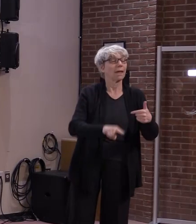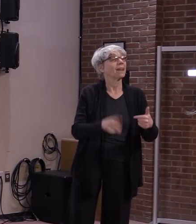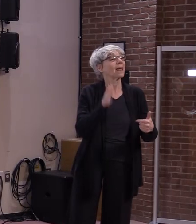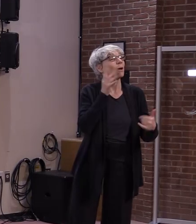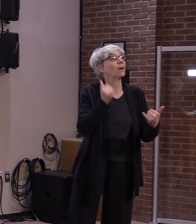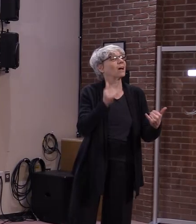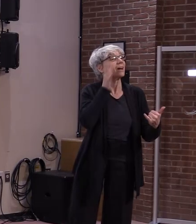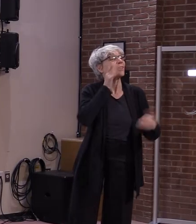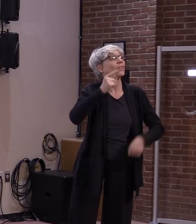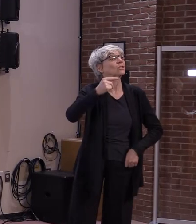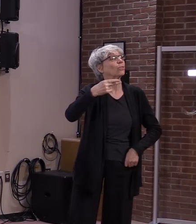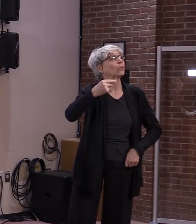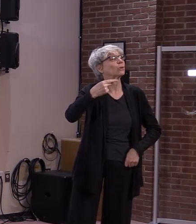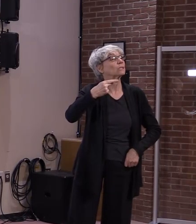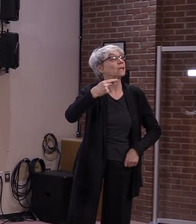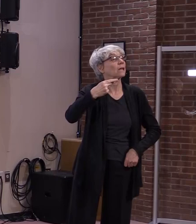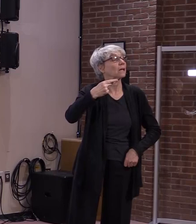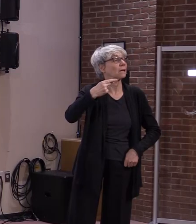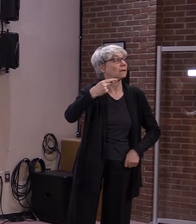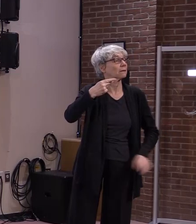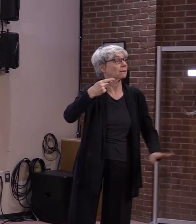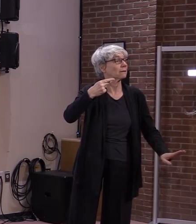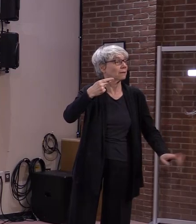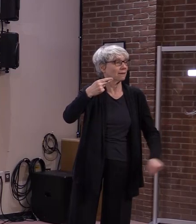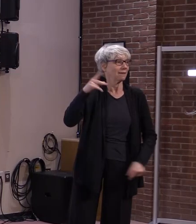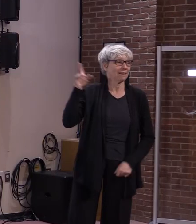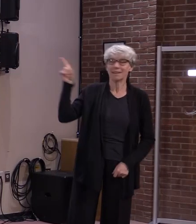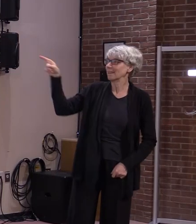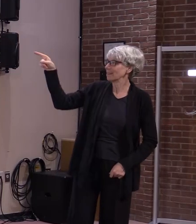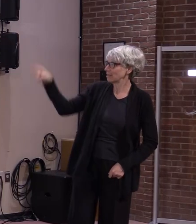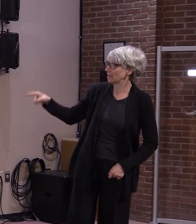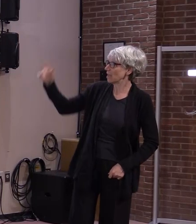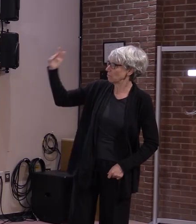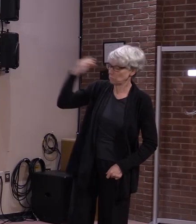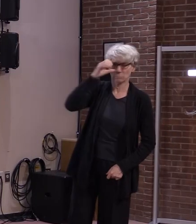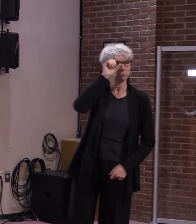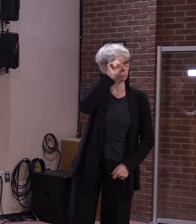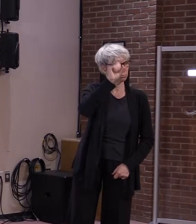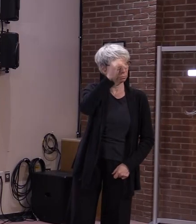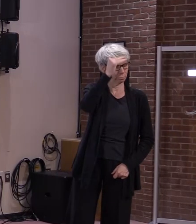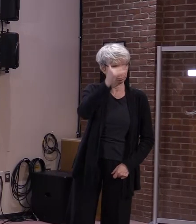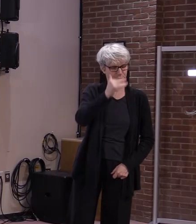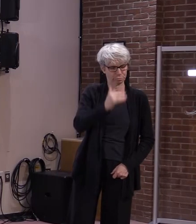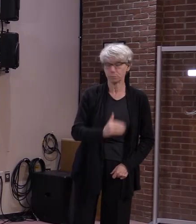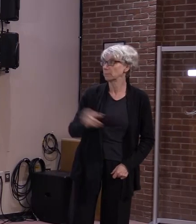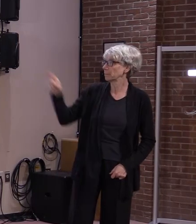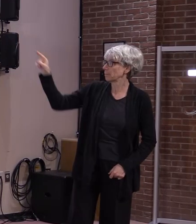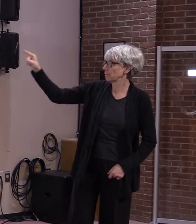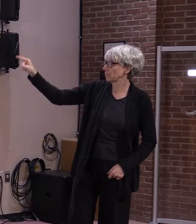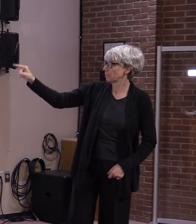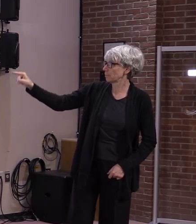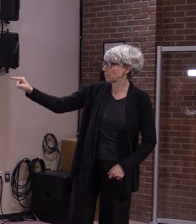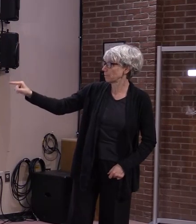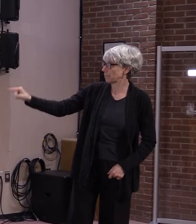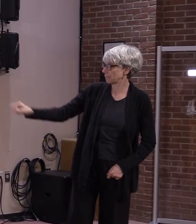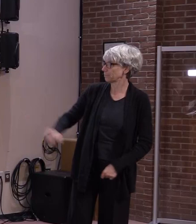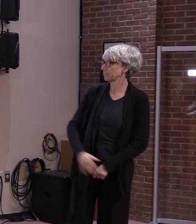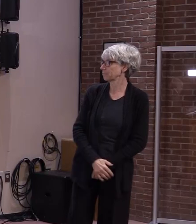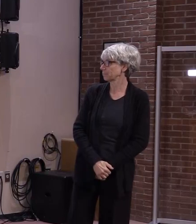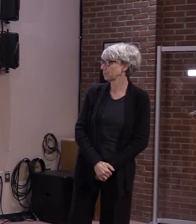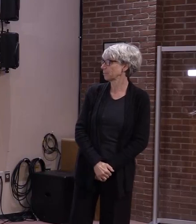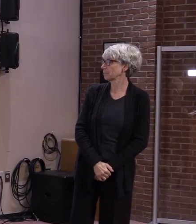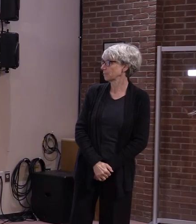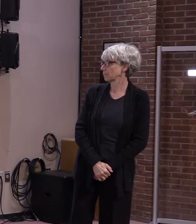more, Community Health Center in Burlington, Food City in St. Albans, Jay Peak Resort in Jay, Mountain Health Center in